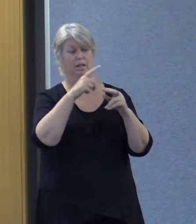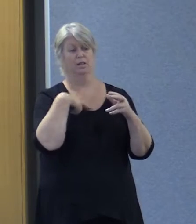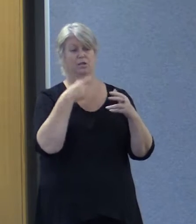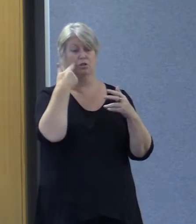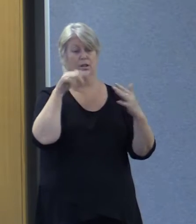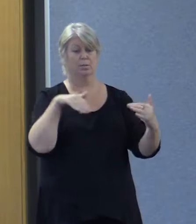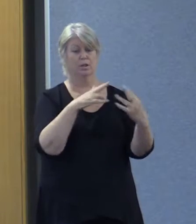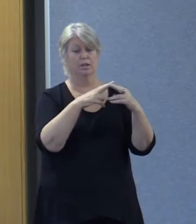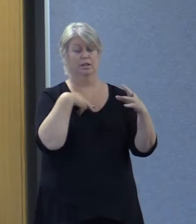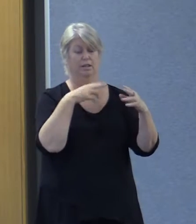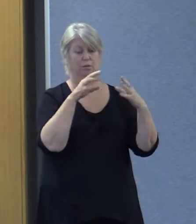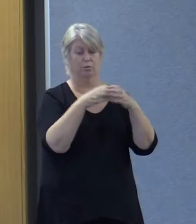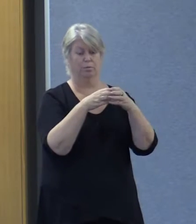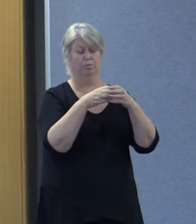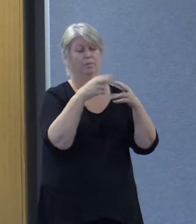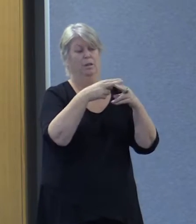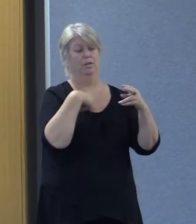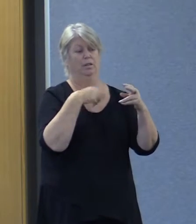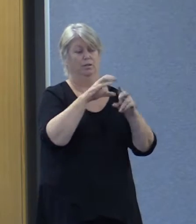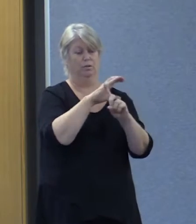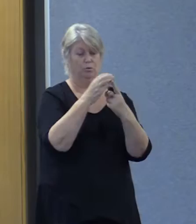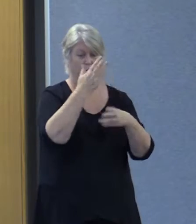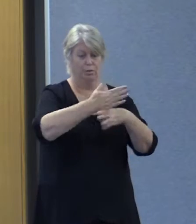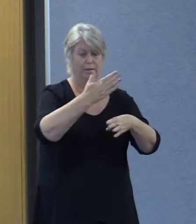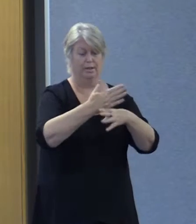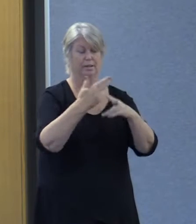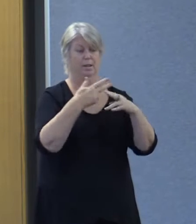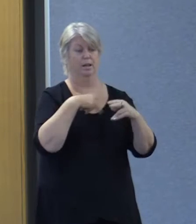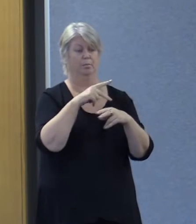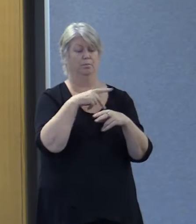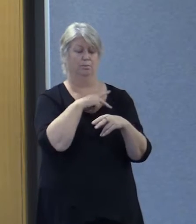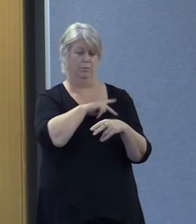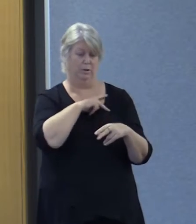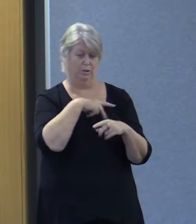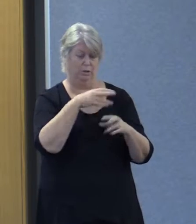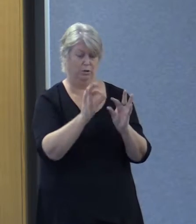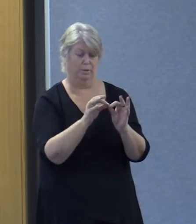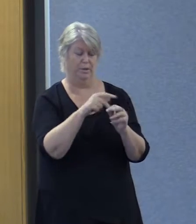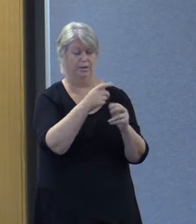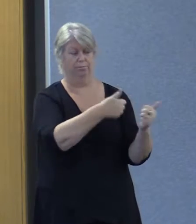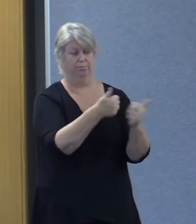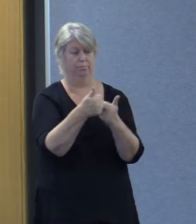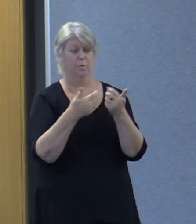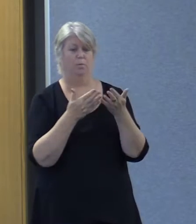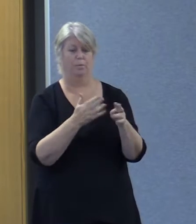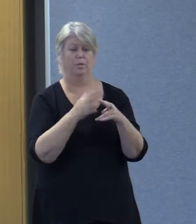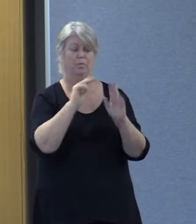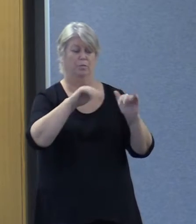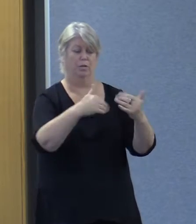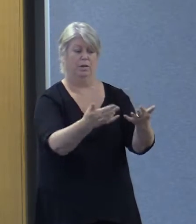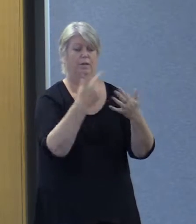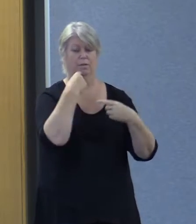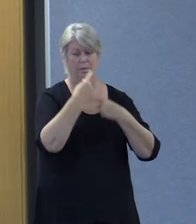with the support of trained by cultural workers and professional interpreters is an effective means to provide information